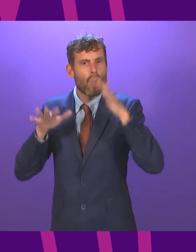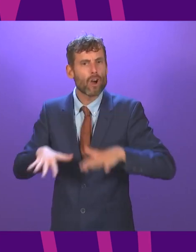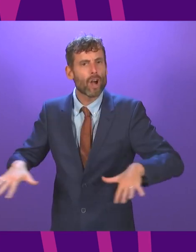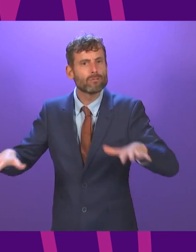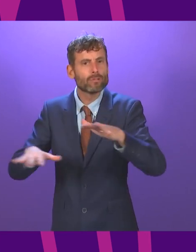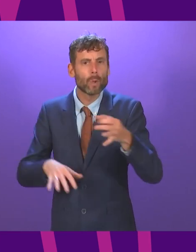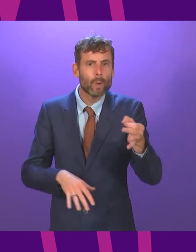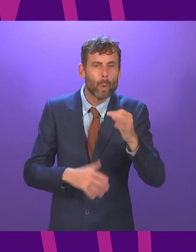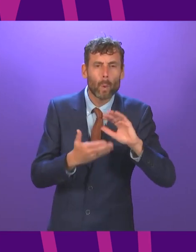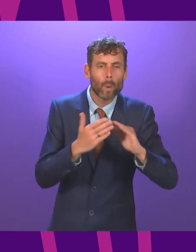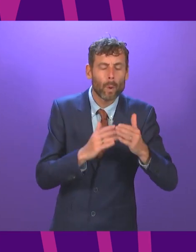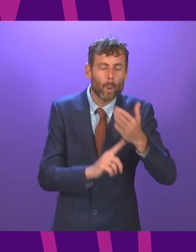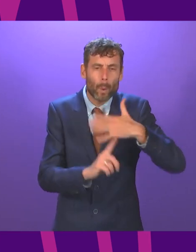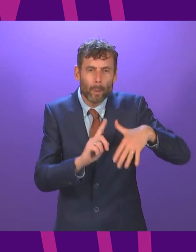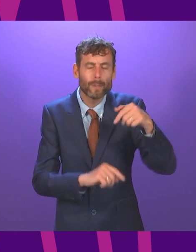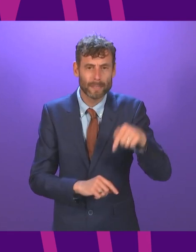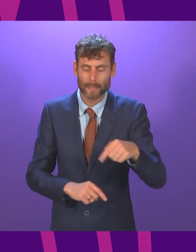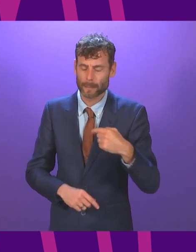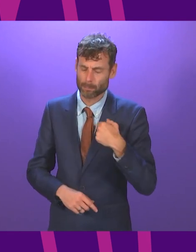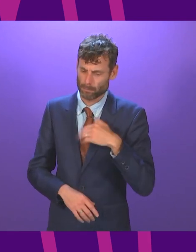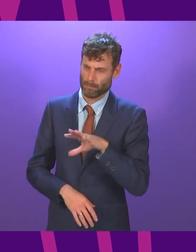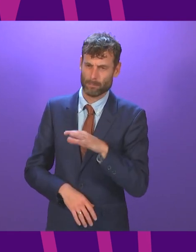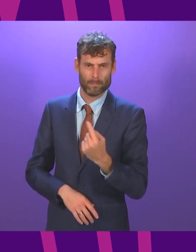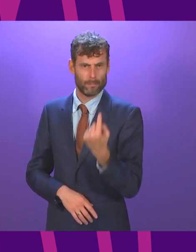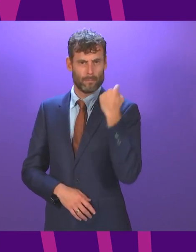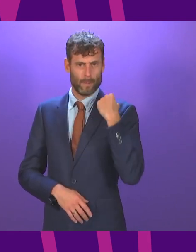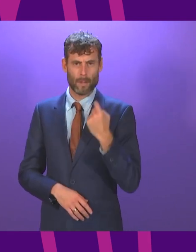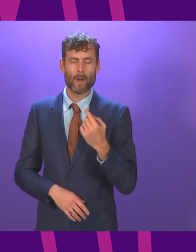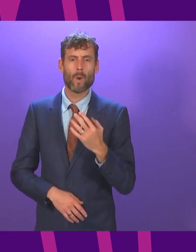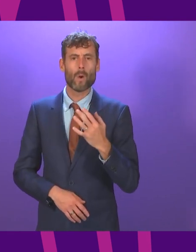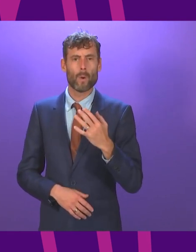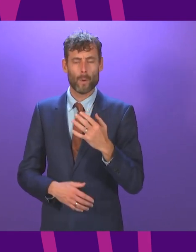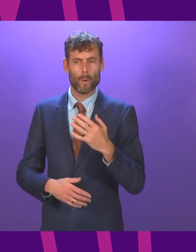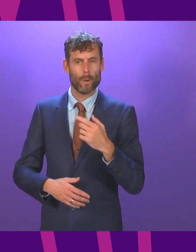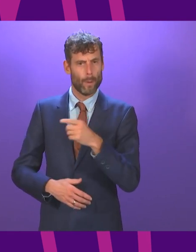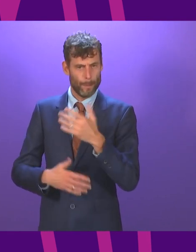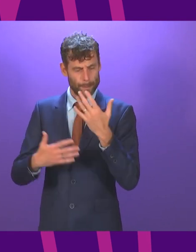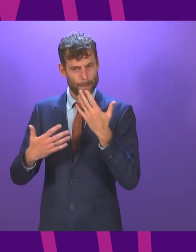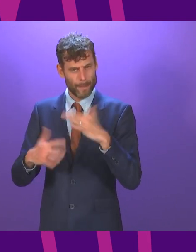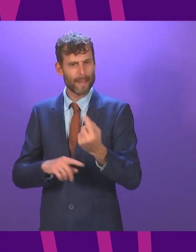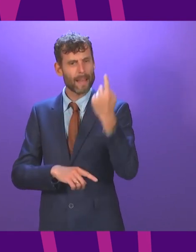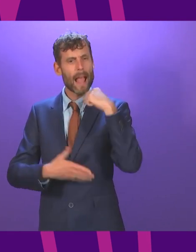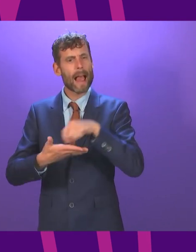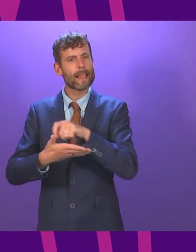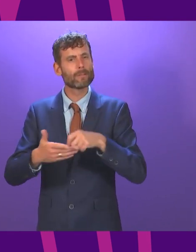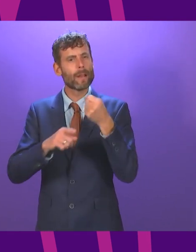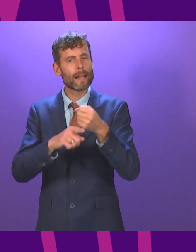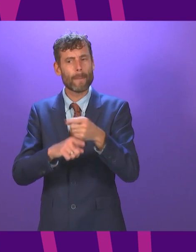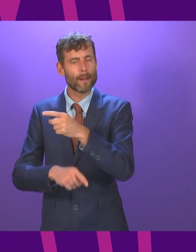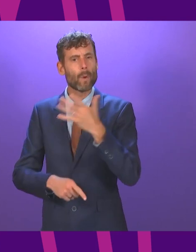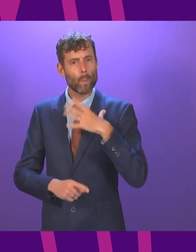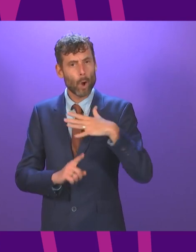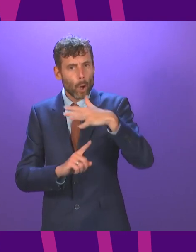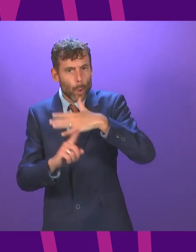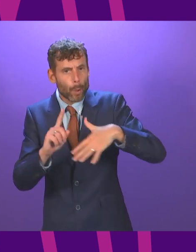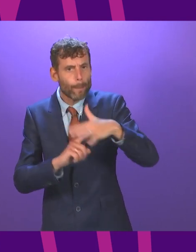minister visited my constituency during the election campaign shared my pledge to reopen each community hospital and the first minister actually went